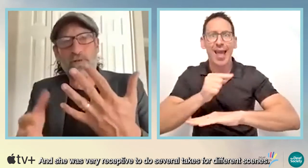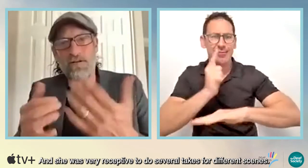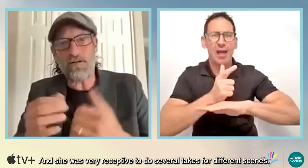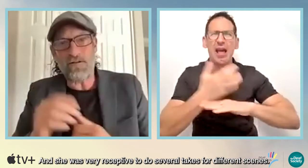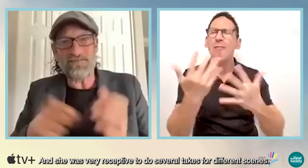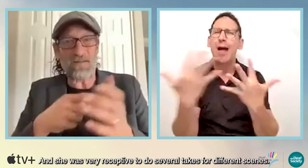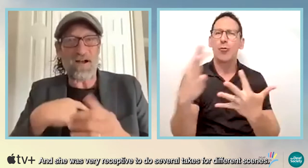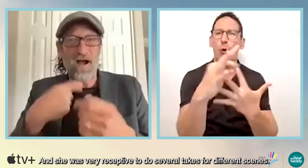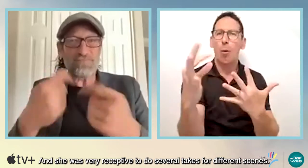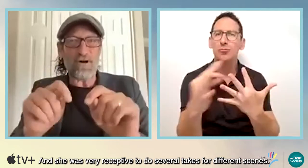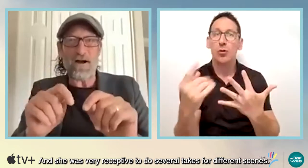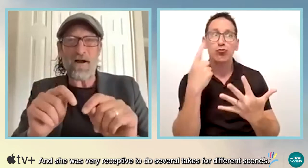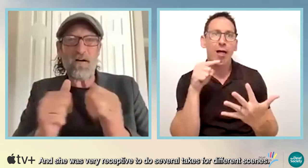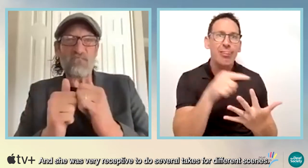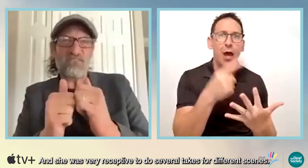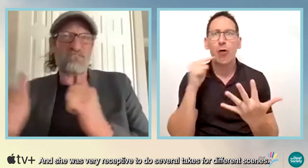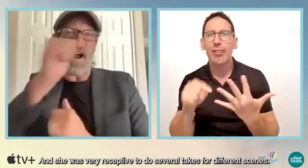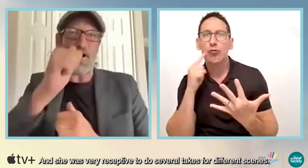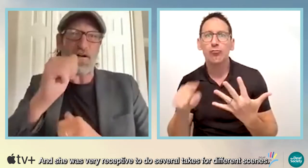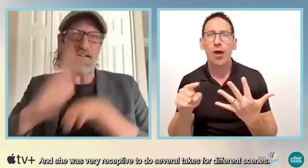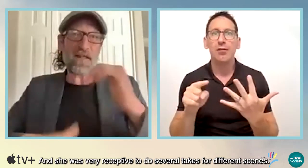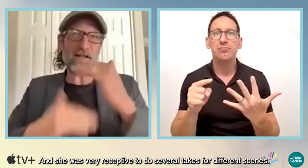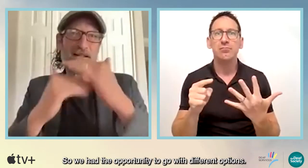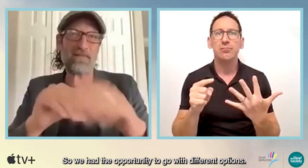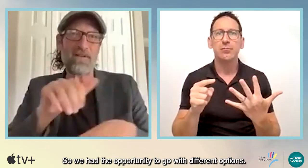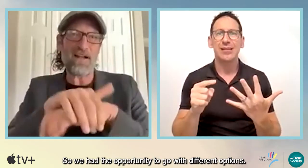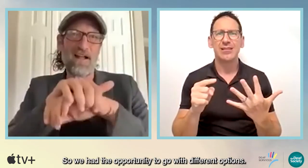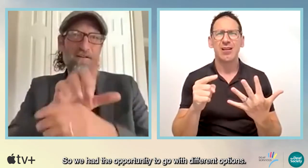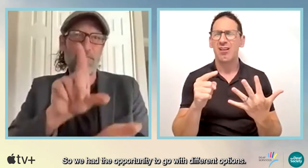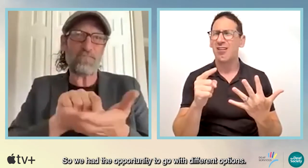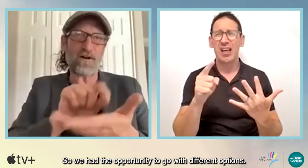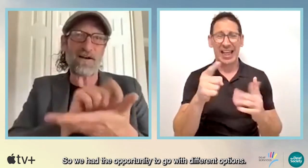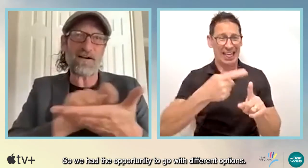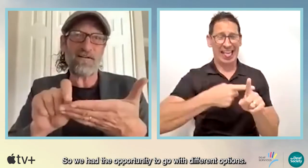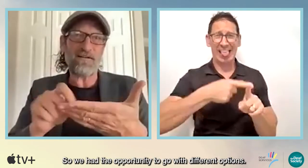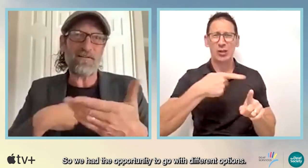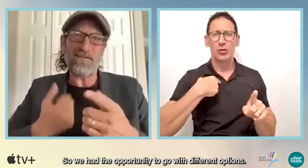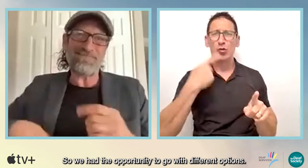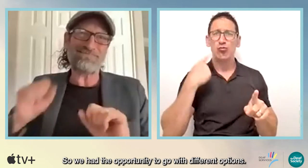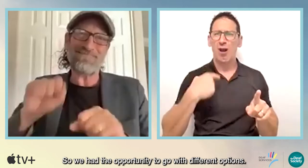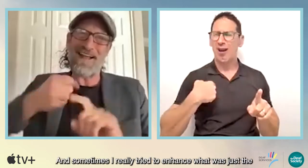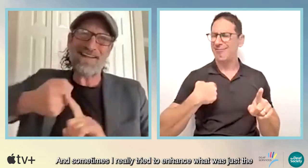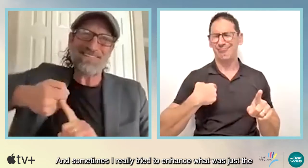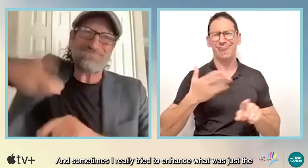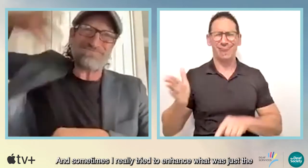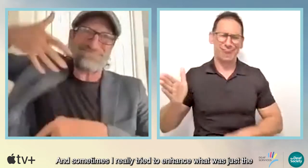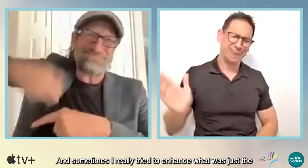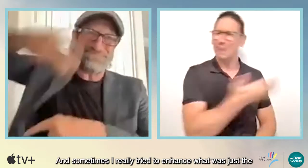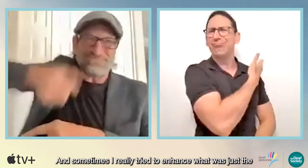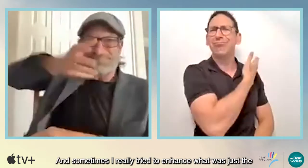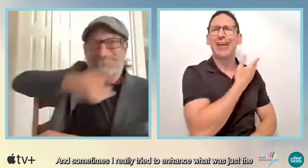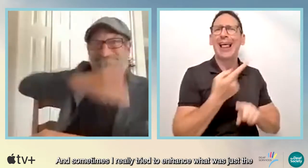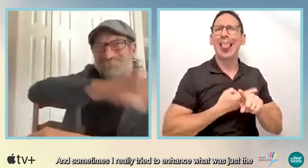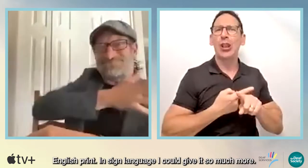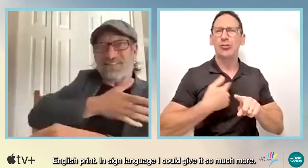So we had the opportunity to go with different options. And sometimes I really tried to enhance what was just the English